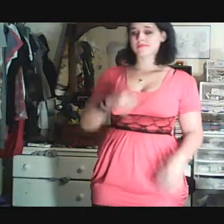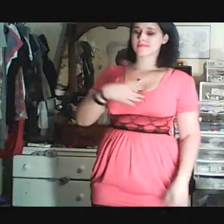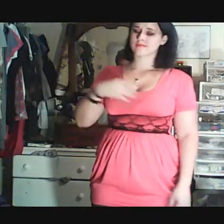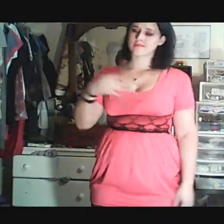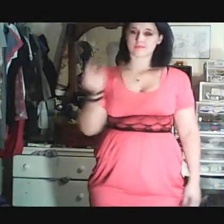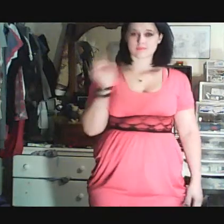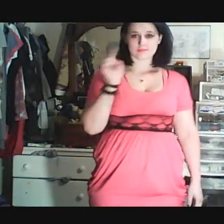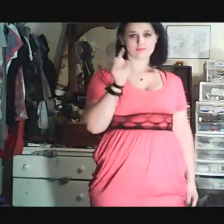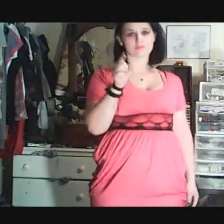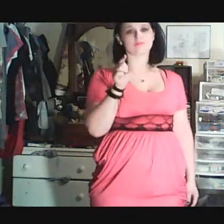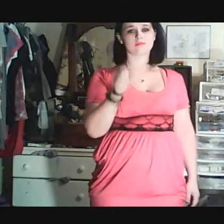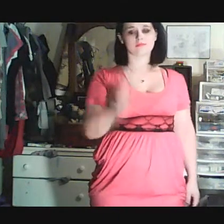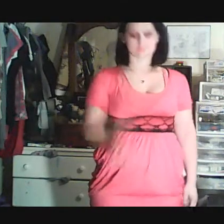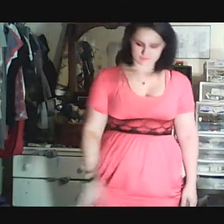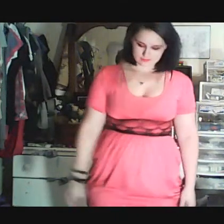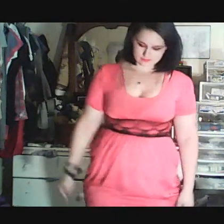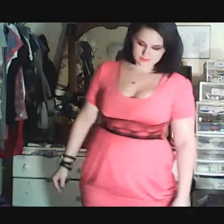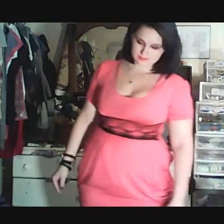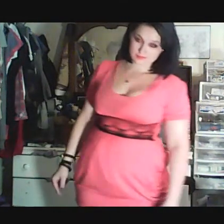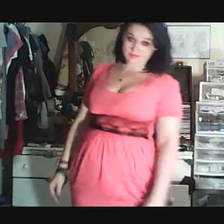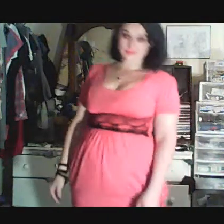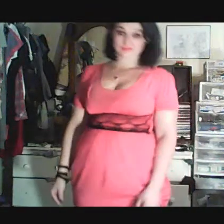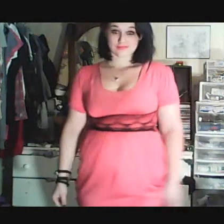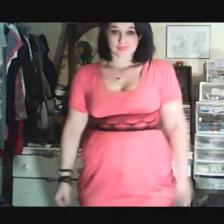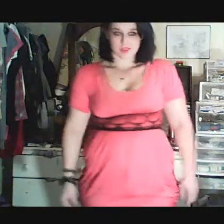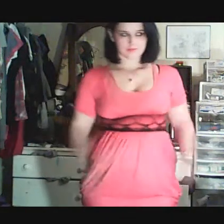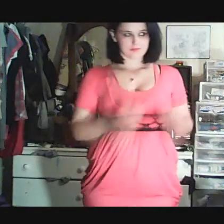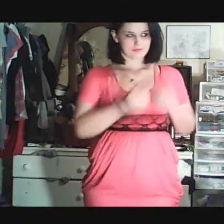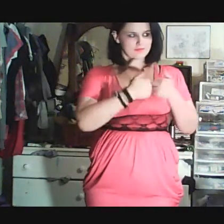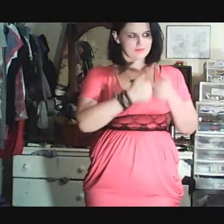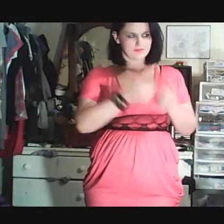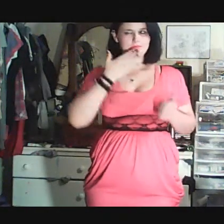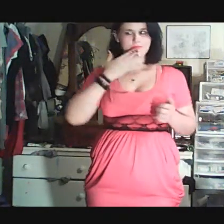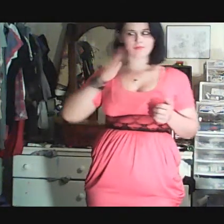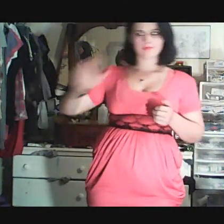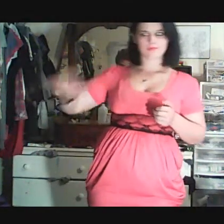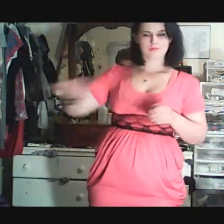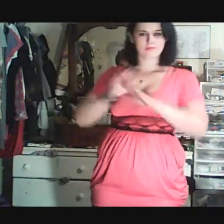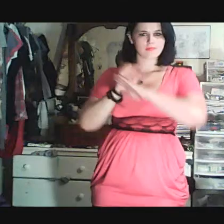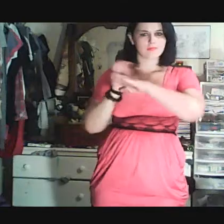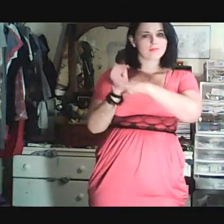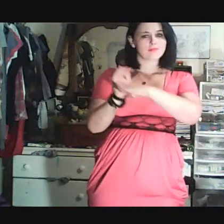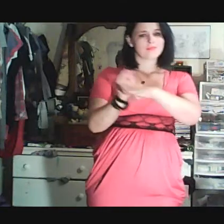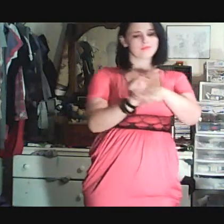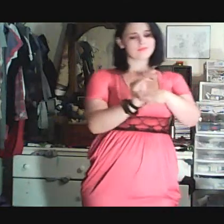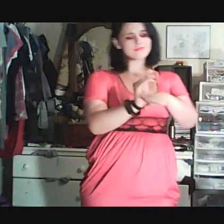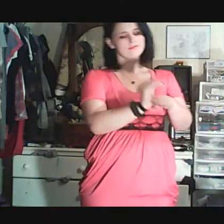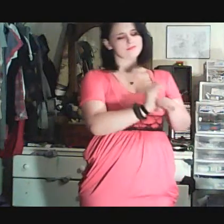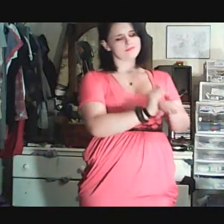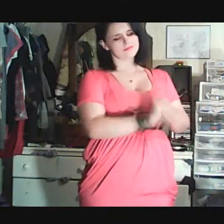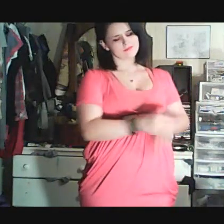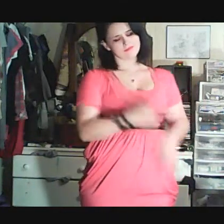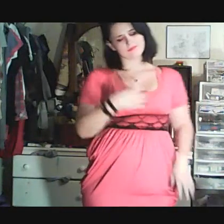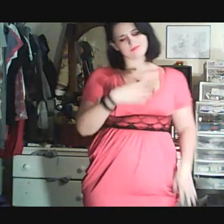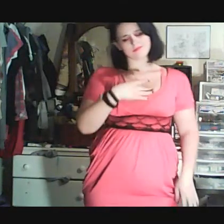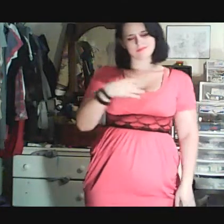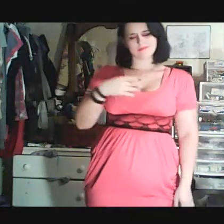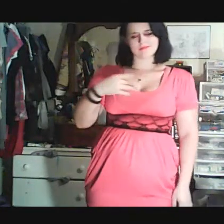but I'm into you, I'm into you. And baby, even on our worst nights, I'm